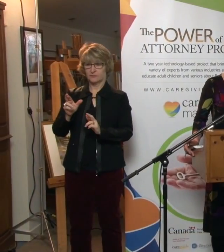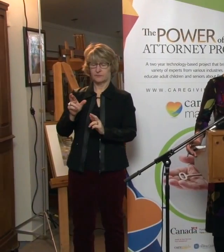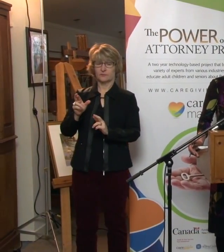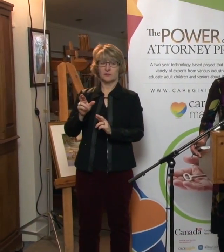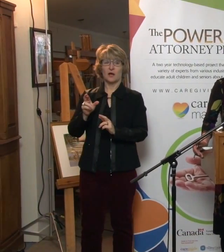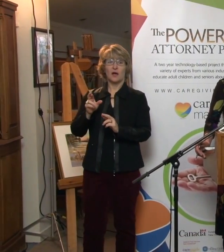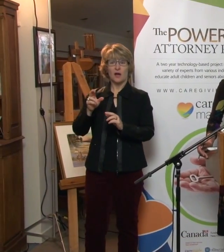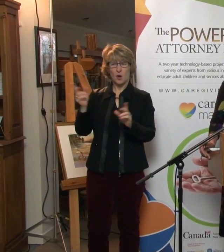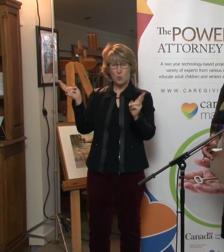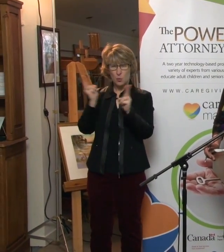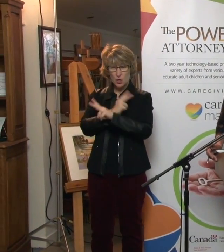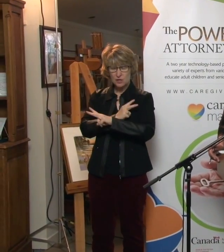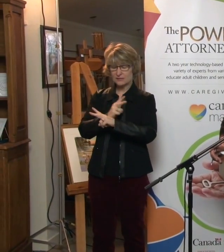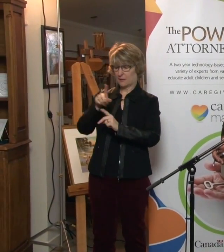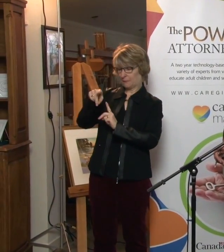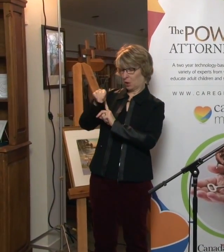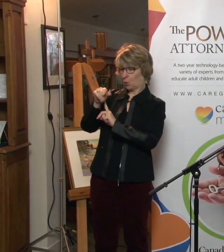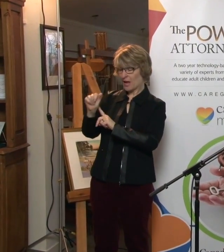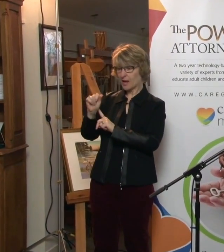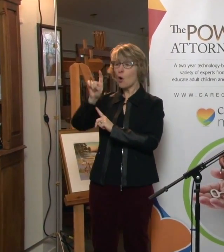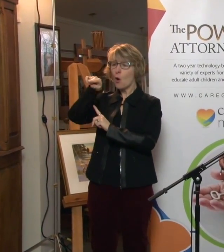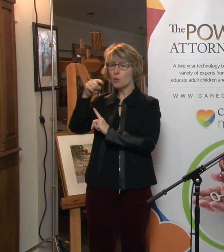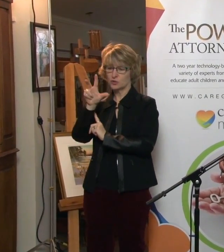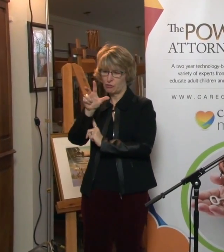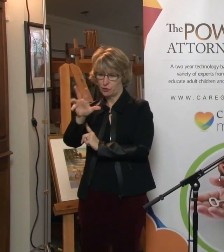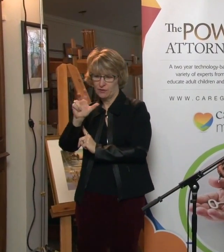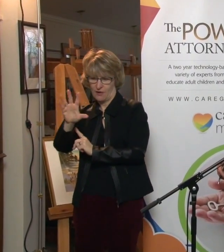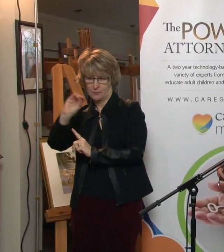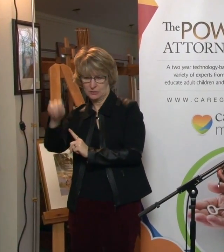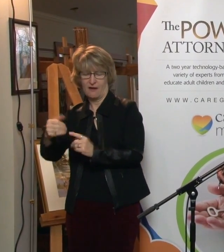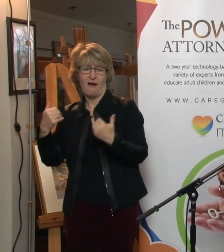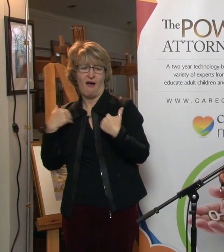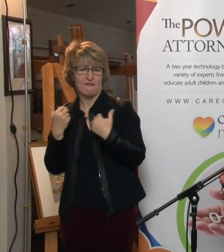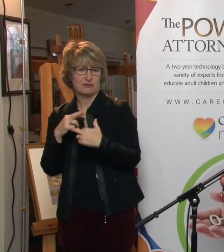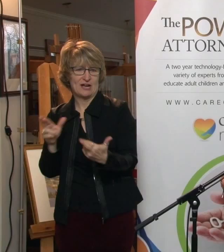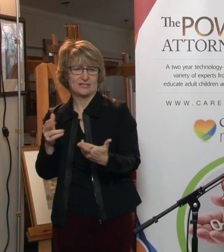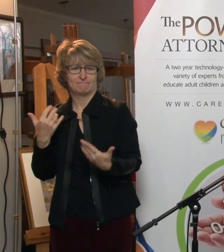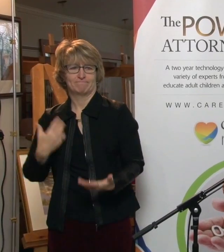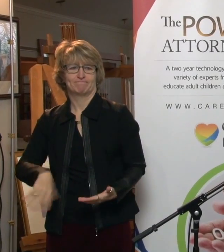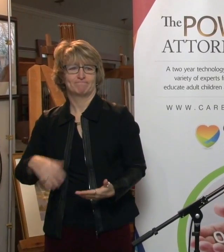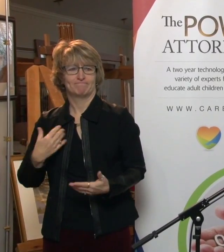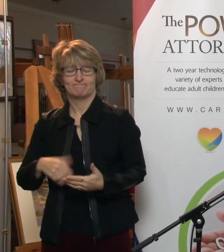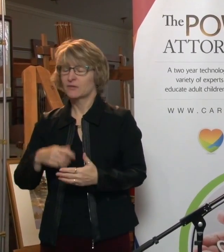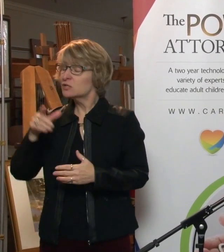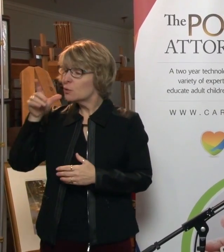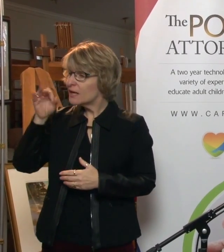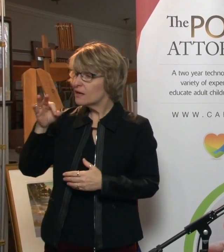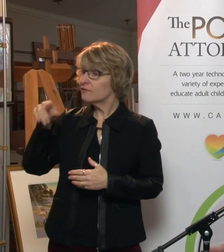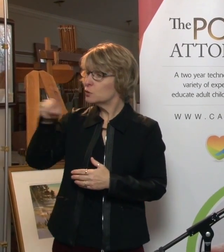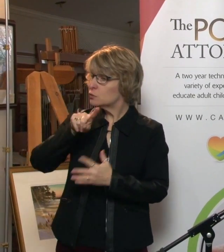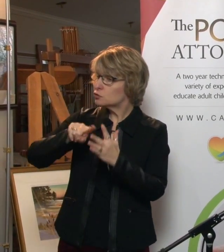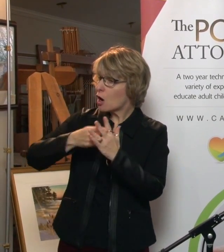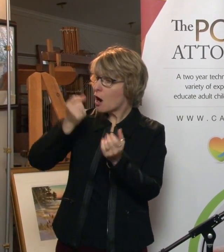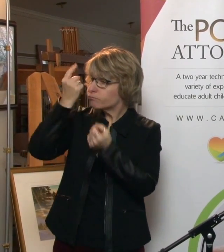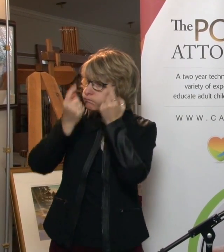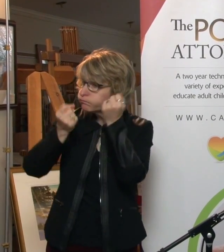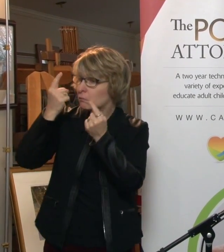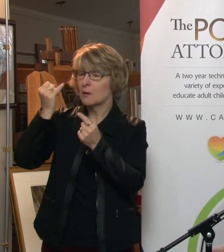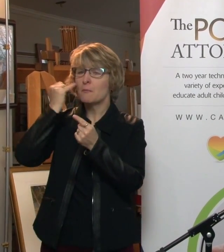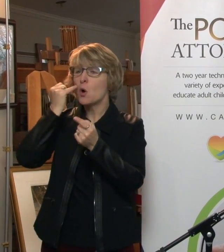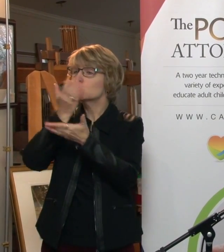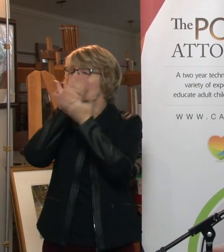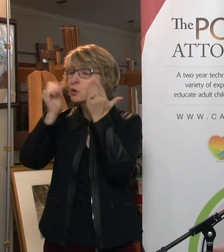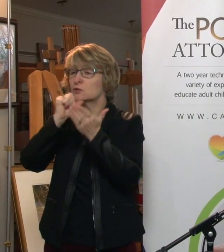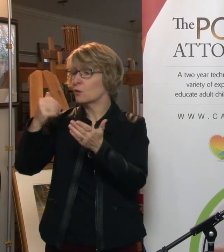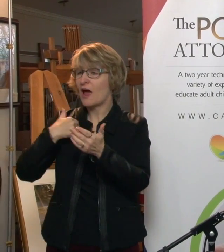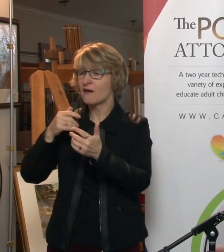powers of attorney in place. So that's one of the things we're trying to address today. So often by understanding what happens, if you don't have these